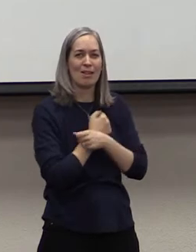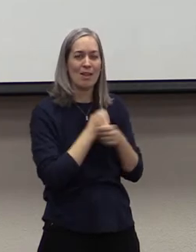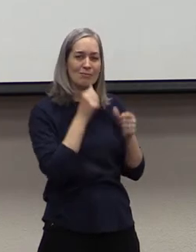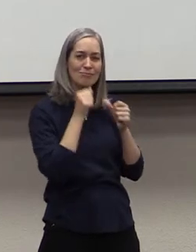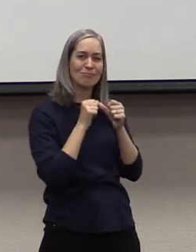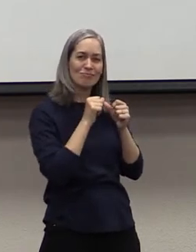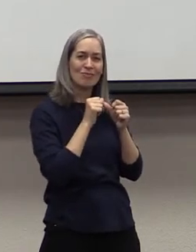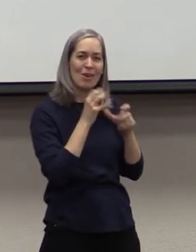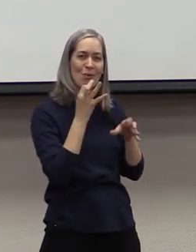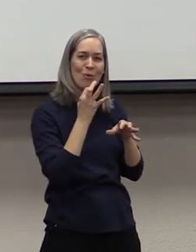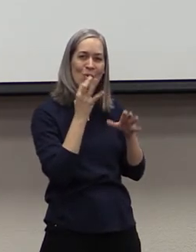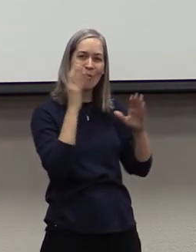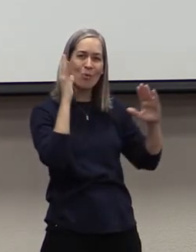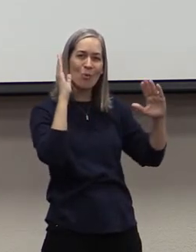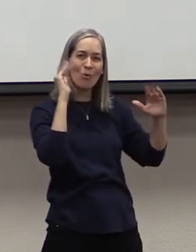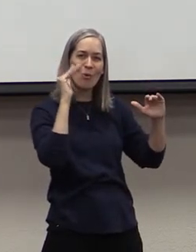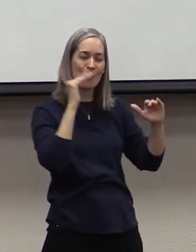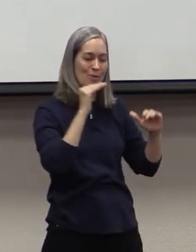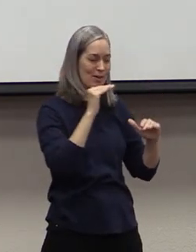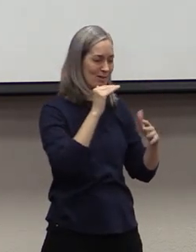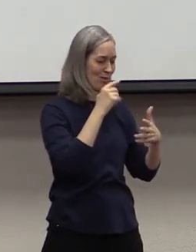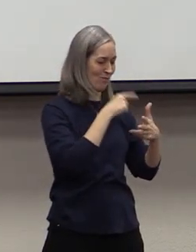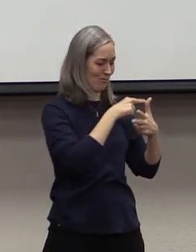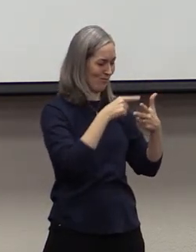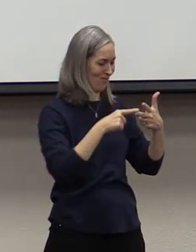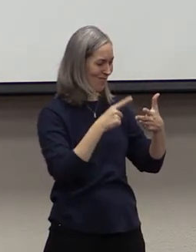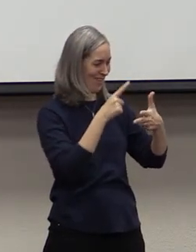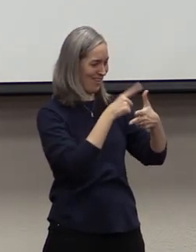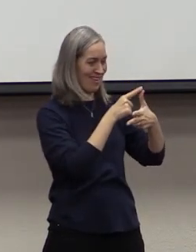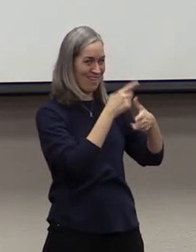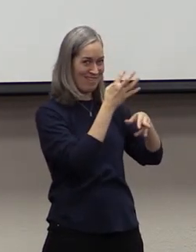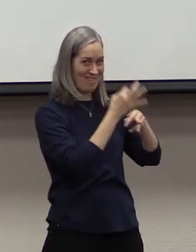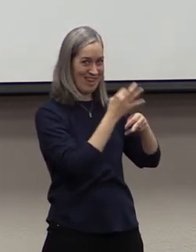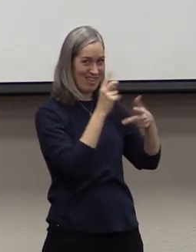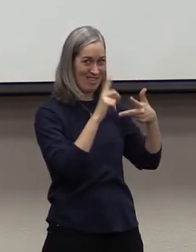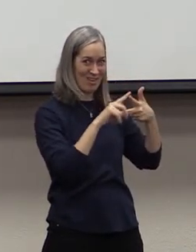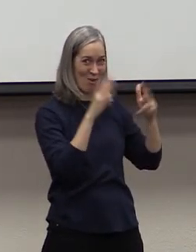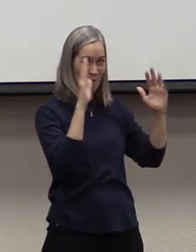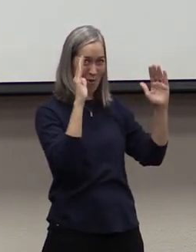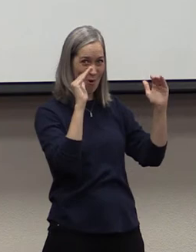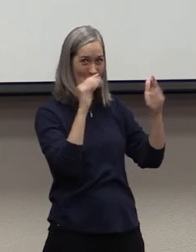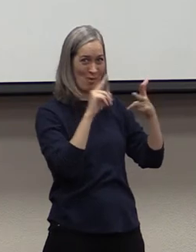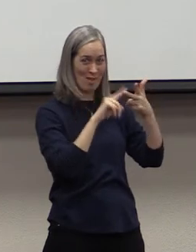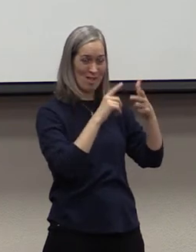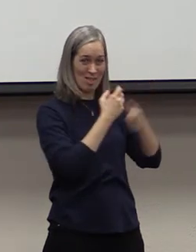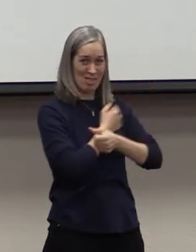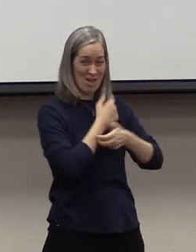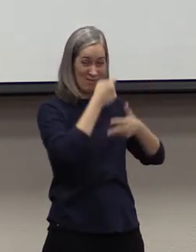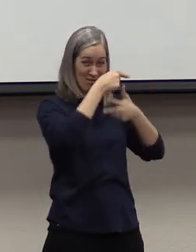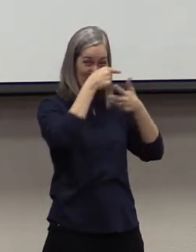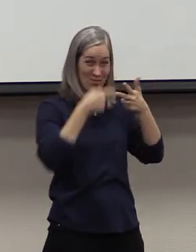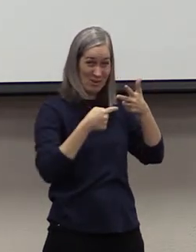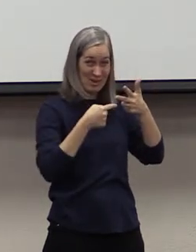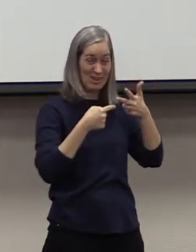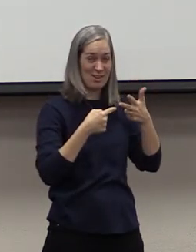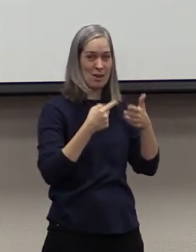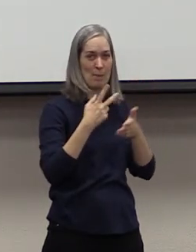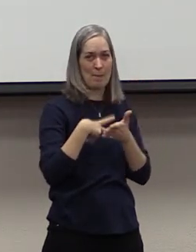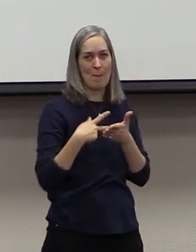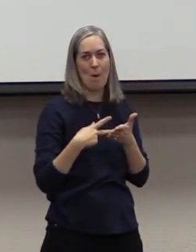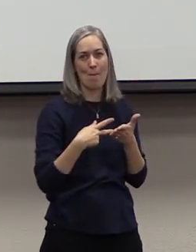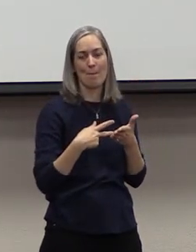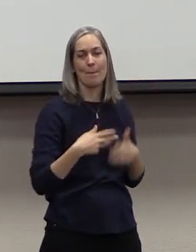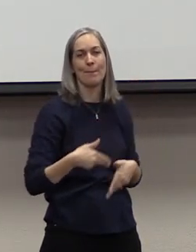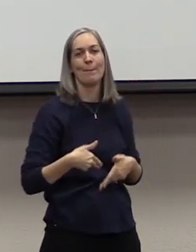steadfastness of hope. Faith, hope, and love. Those three things Paul then touches here in chapter